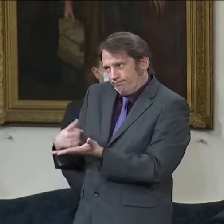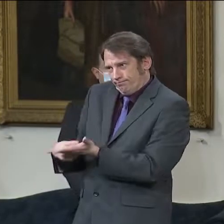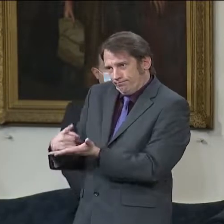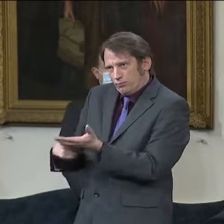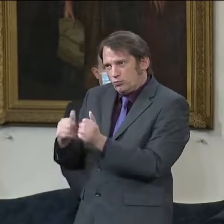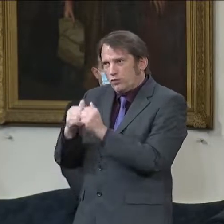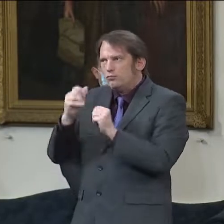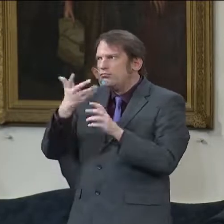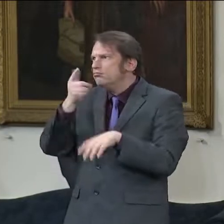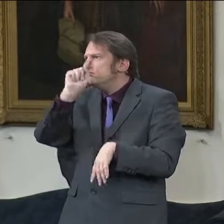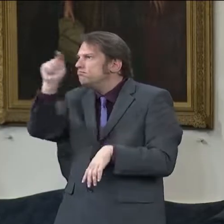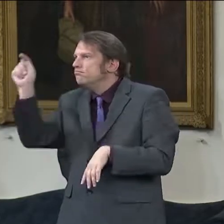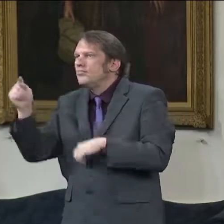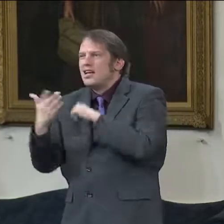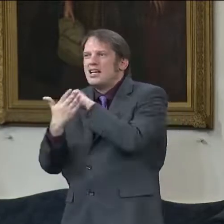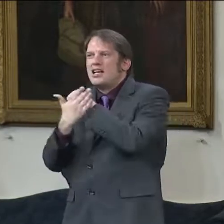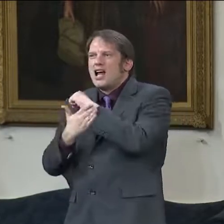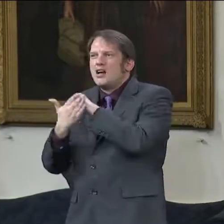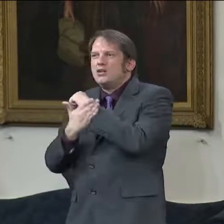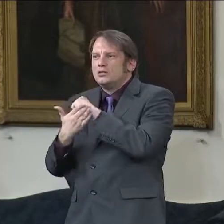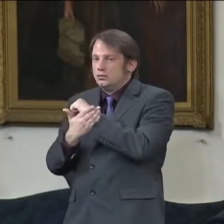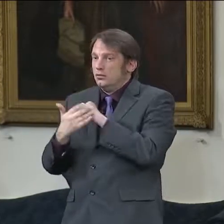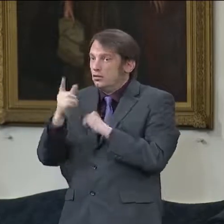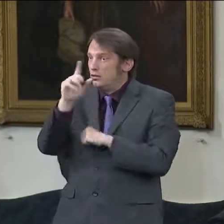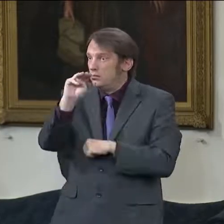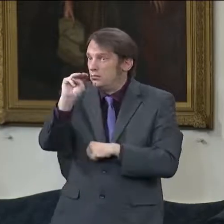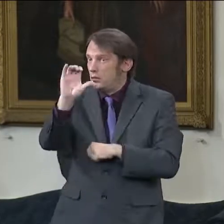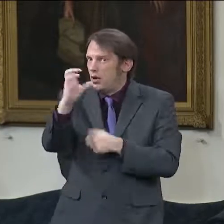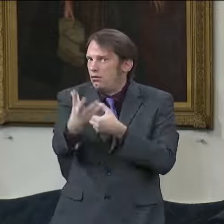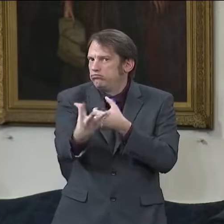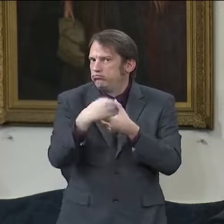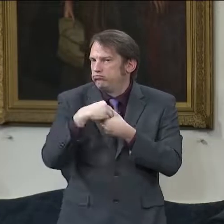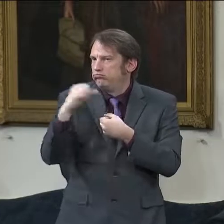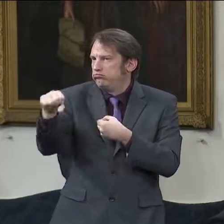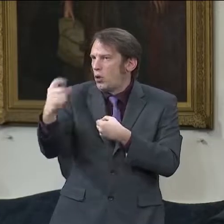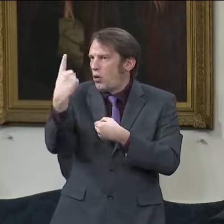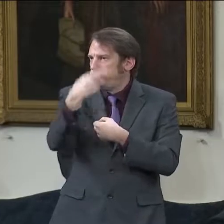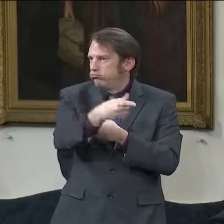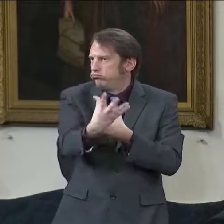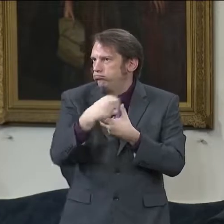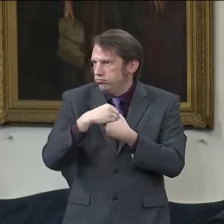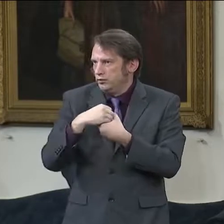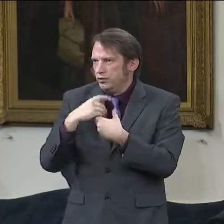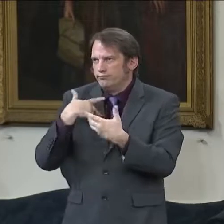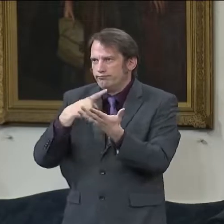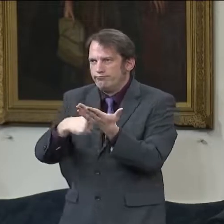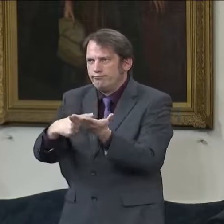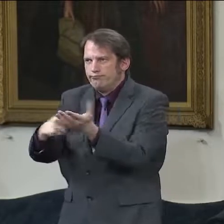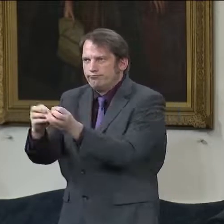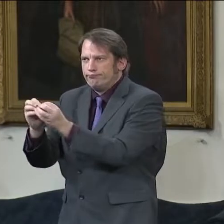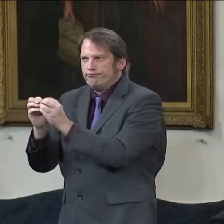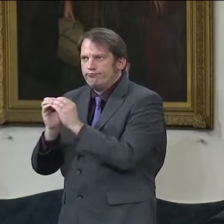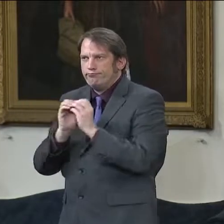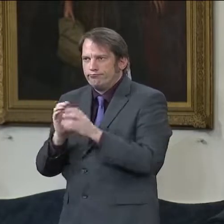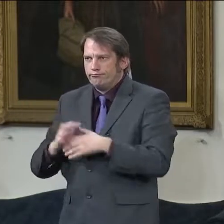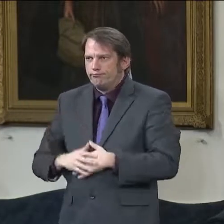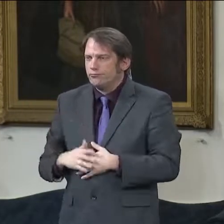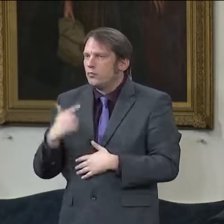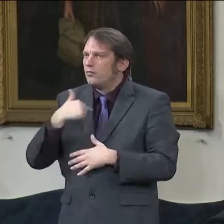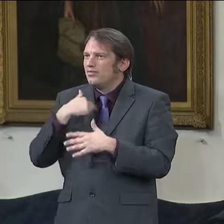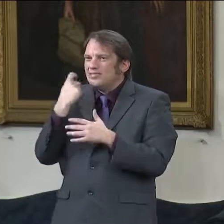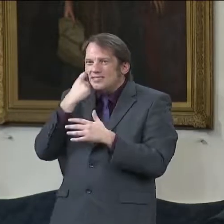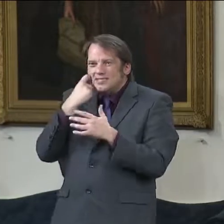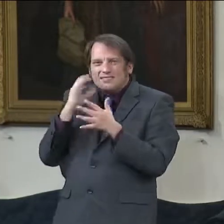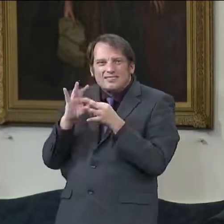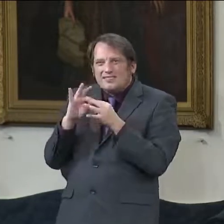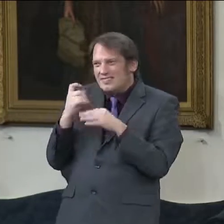in including Montgomery County, uh, on, as I mentioned at the beginning of my remarks, that we'll have some announcements shortly. In the coming days about